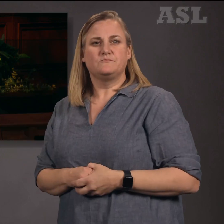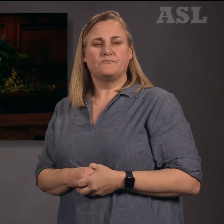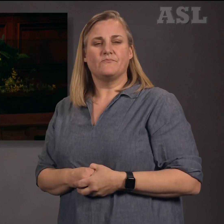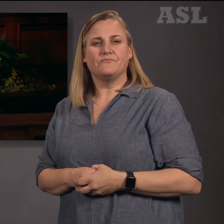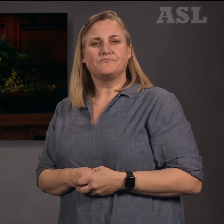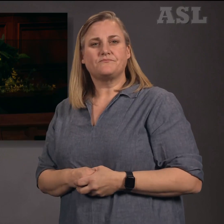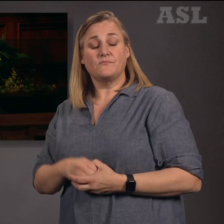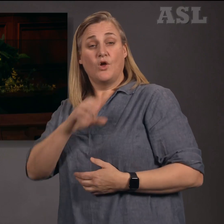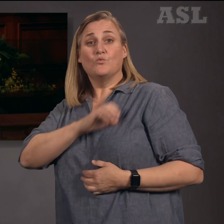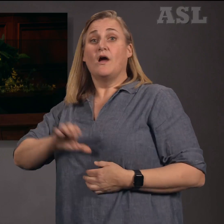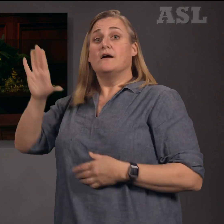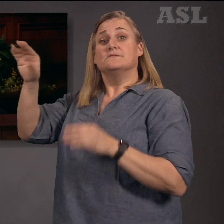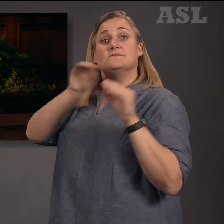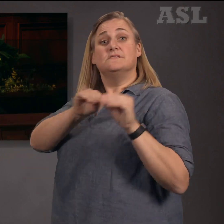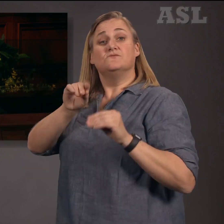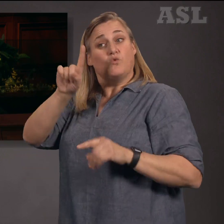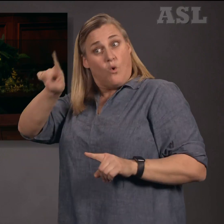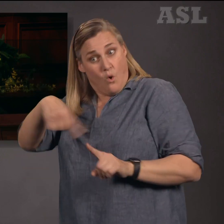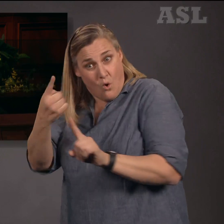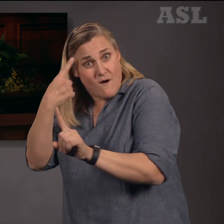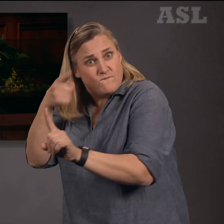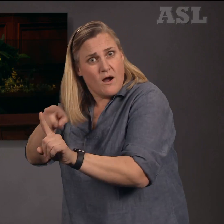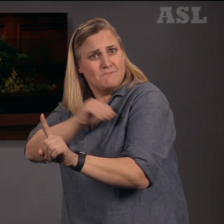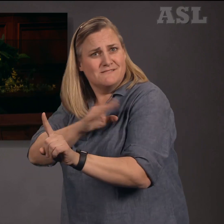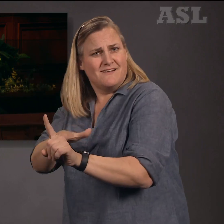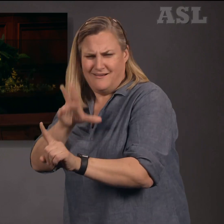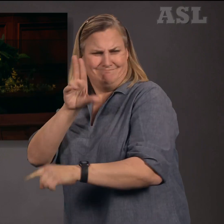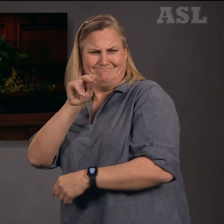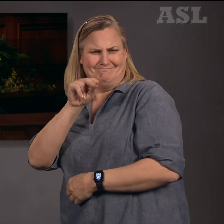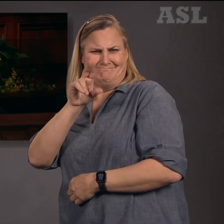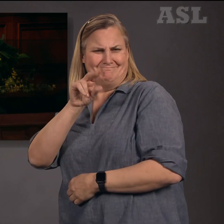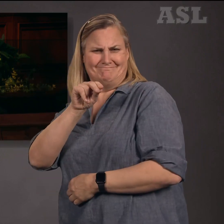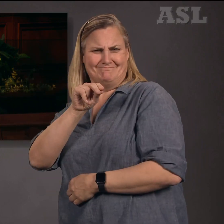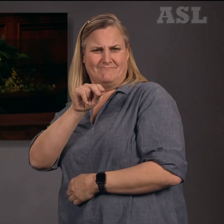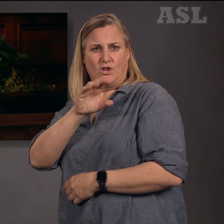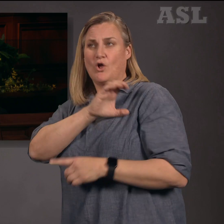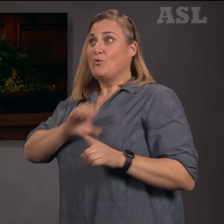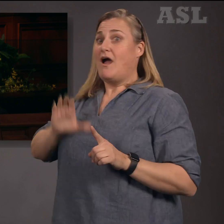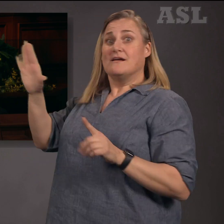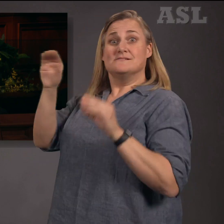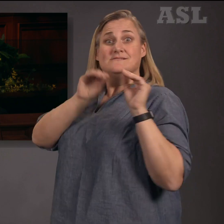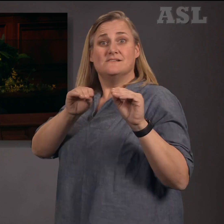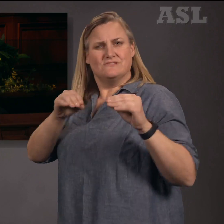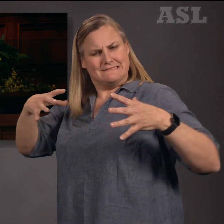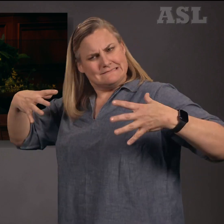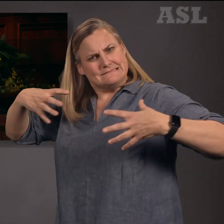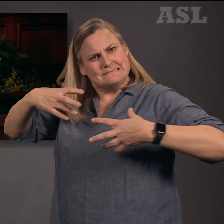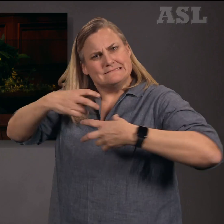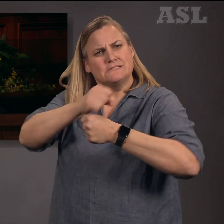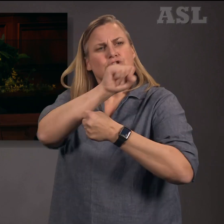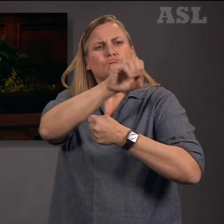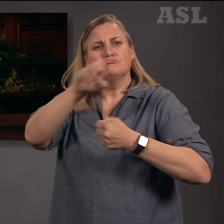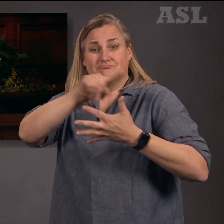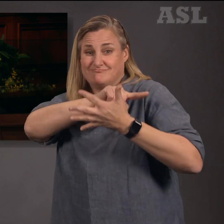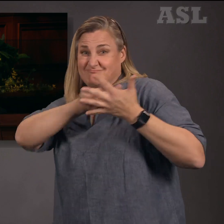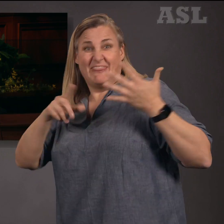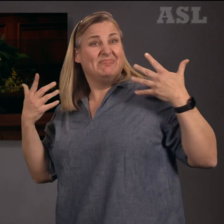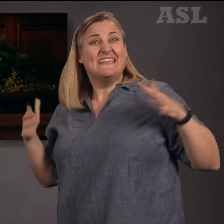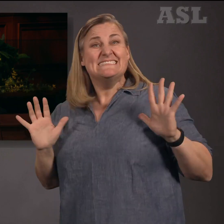of Christ is not just for missionaries, and it is much more profound than a mere summary repetition of its